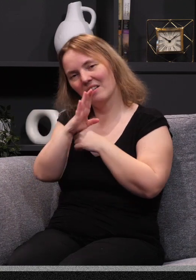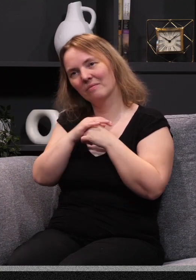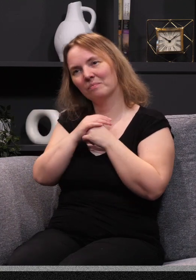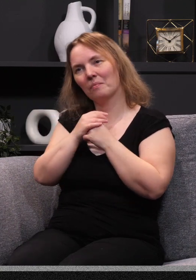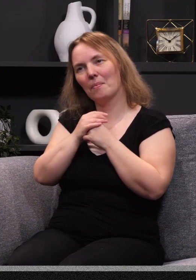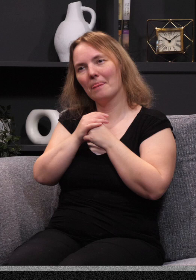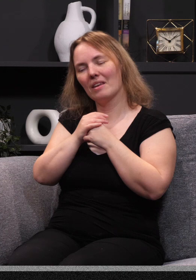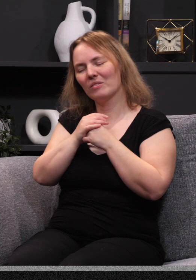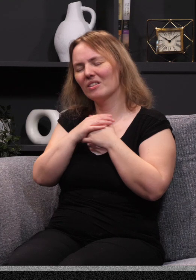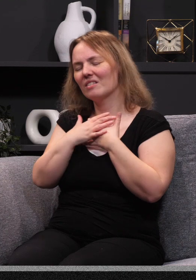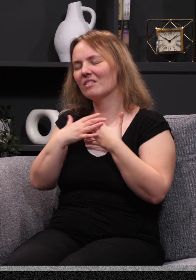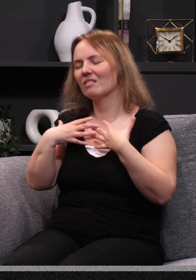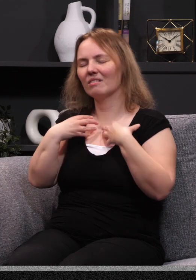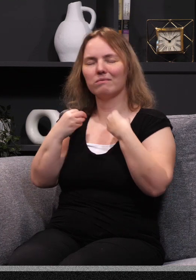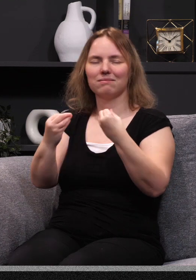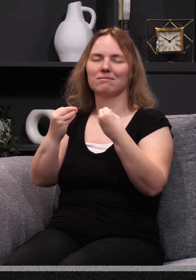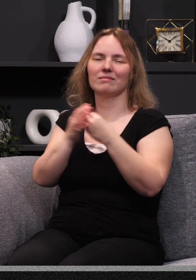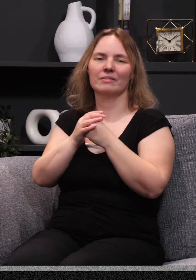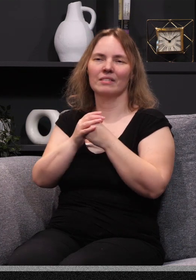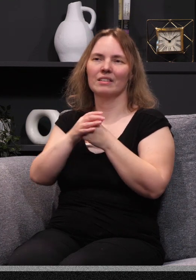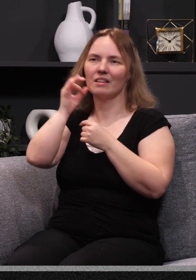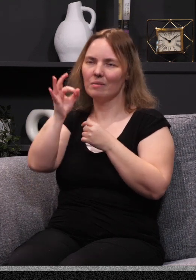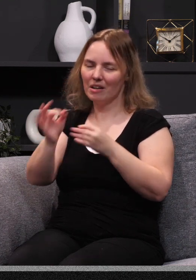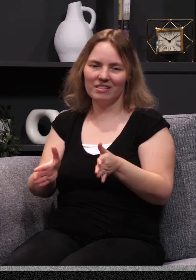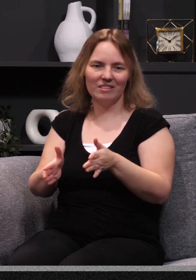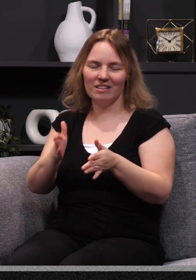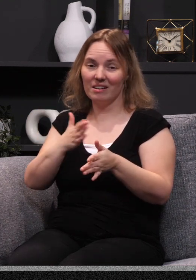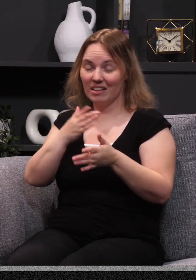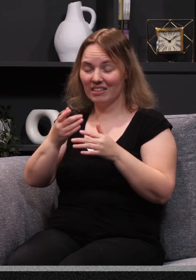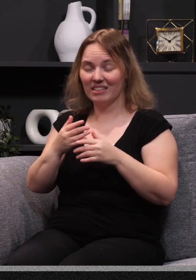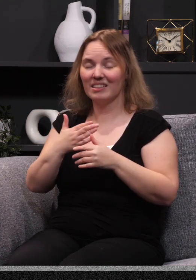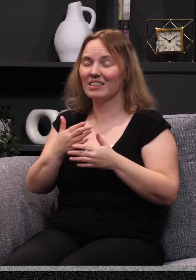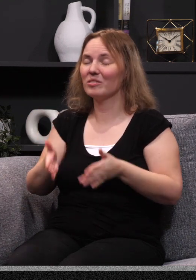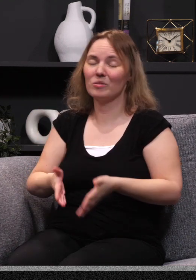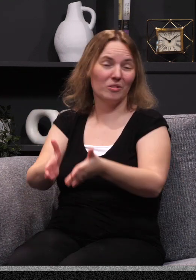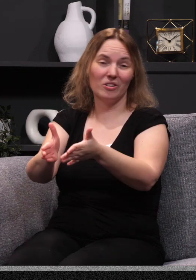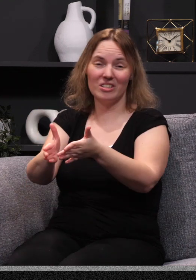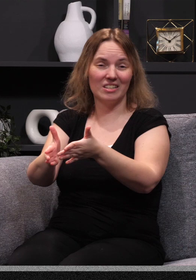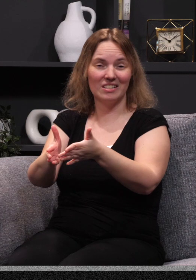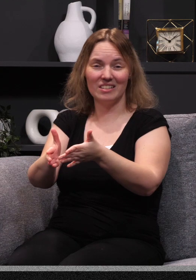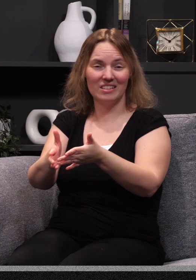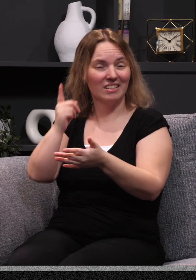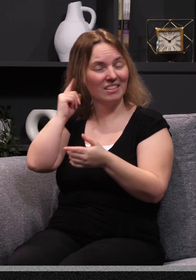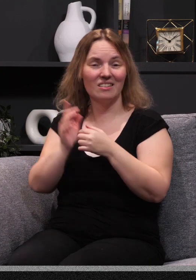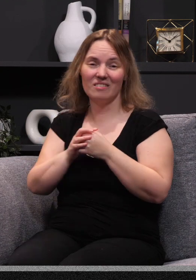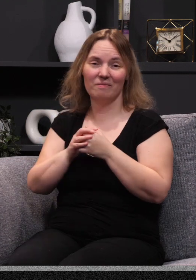envelop me. And it was so refreshing. I've to say, as a pastor, my friends, this was so refreshing to see, so